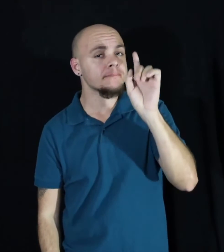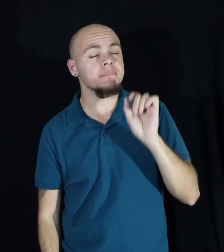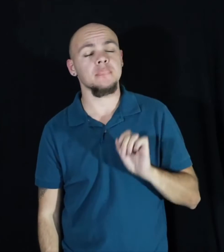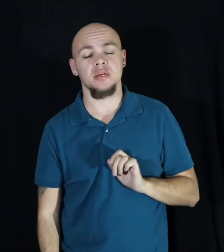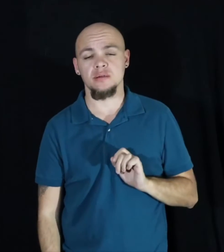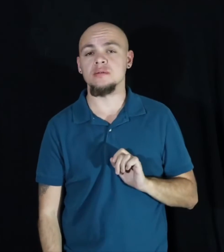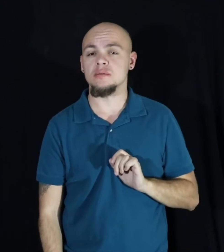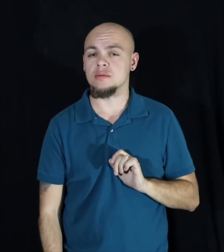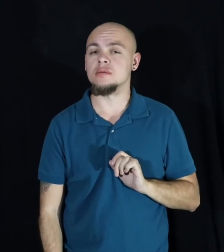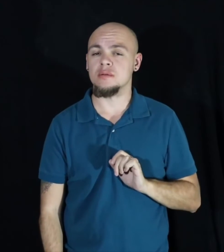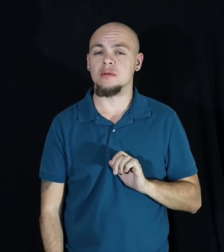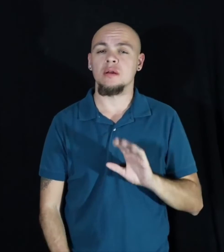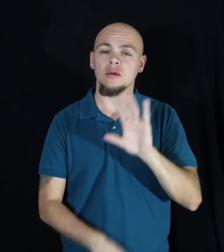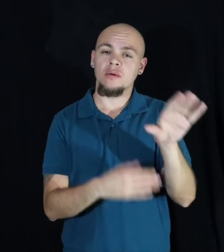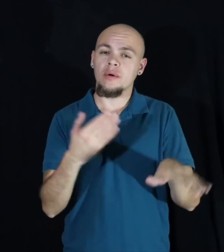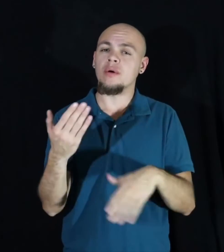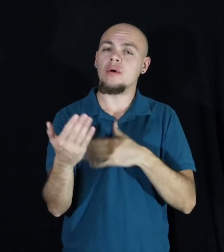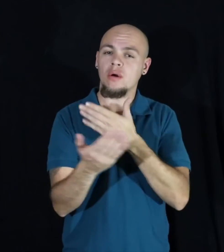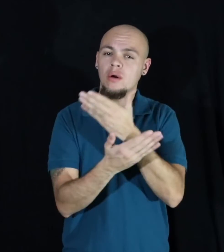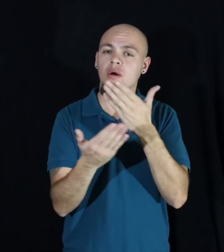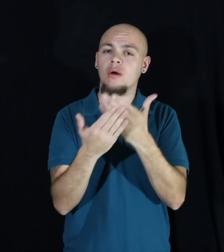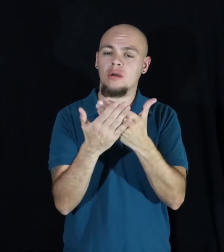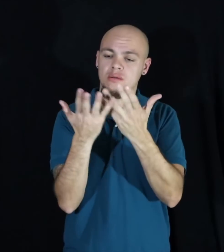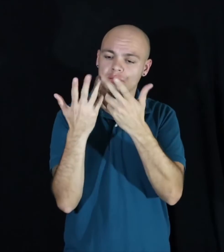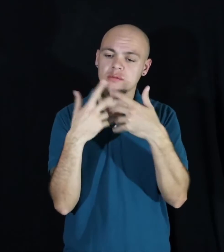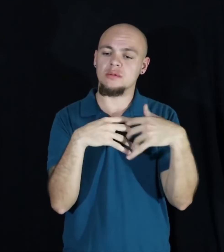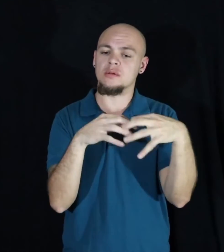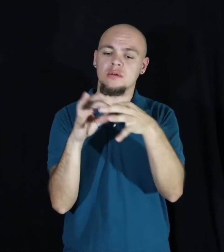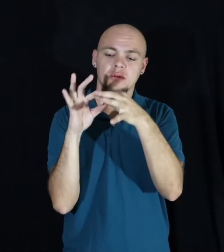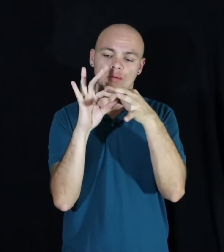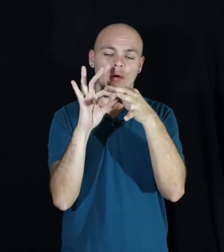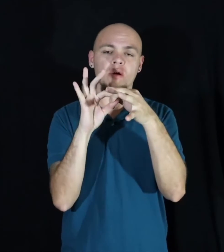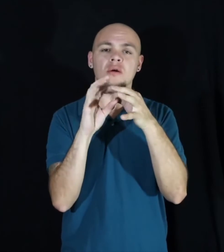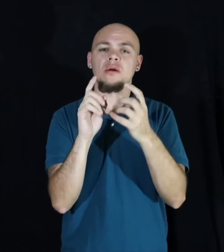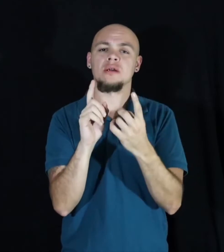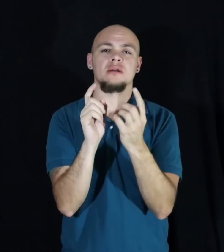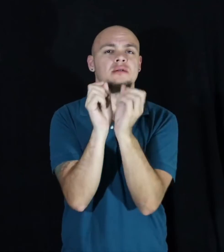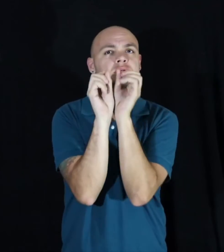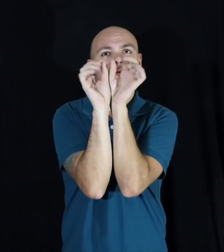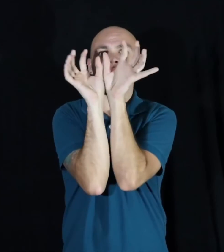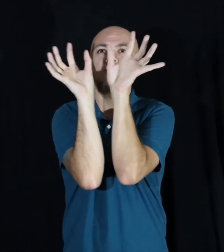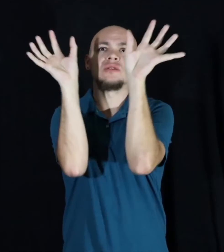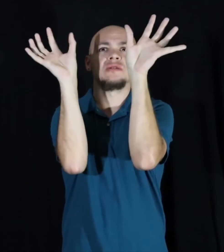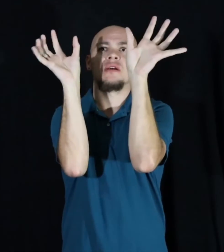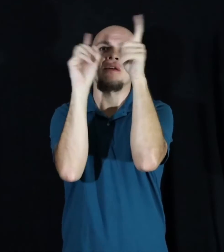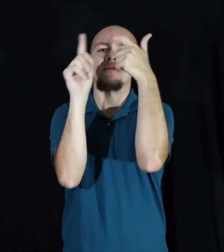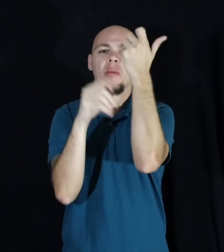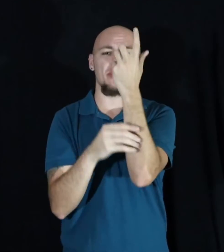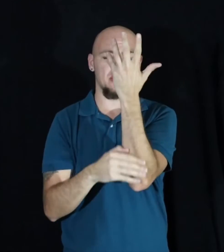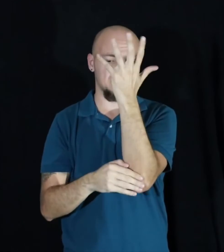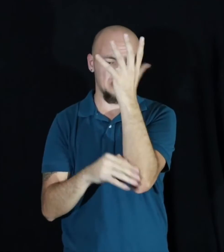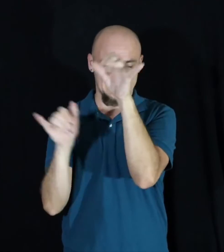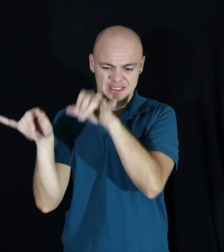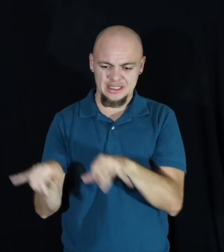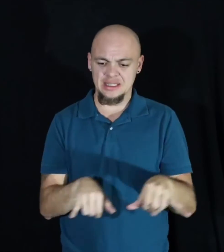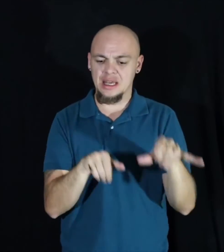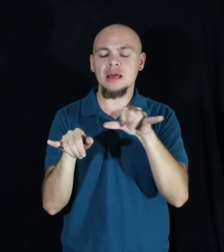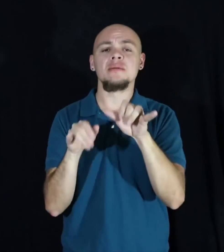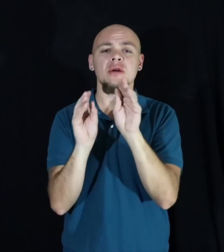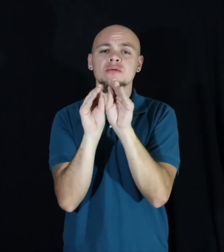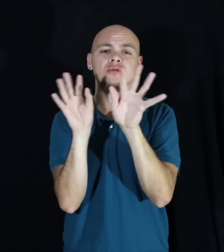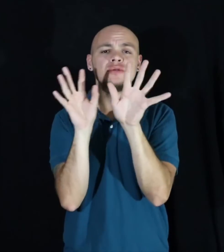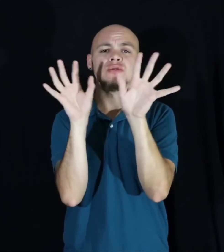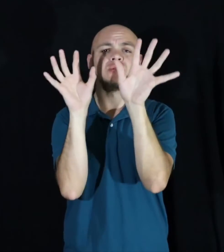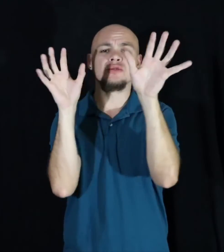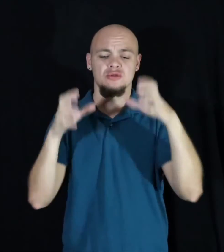We all is one, different branches growing into the same tree. We are the branches that grow tree